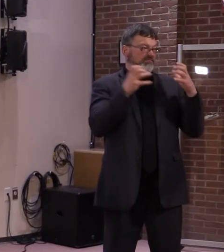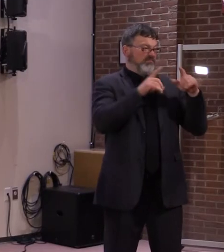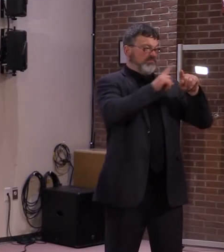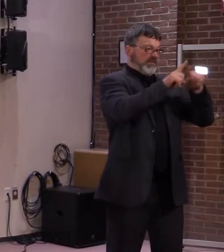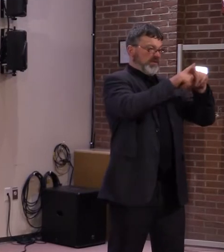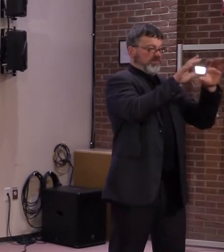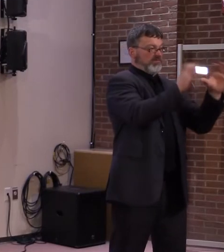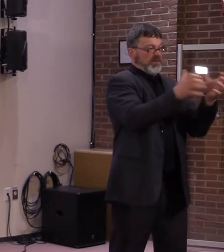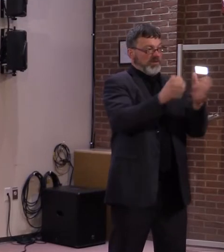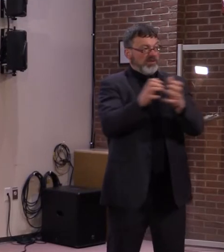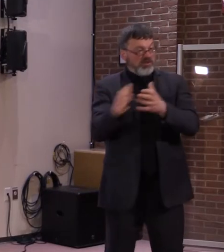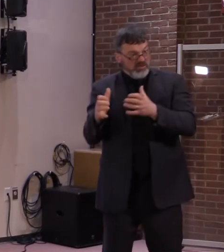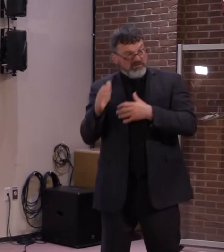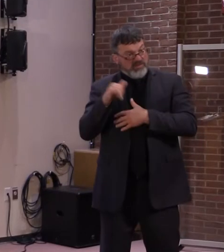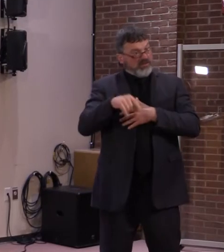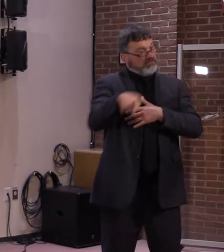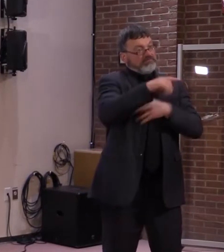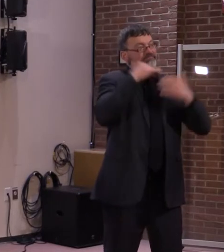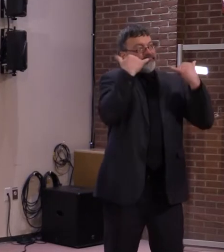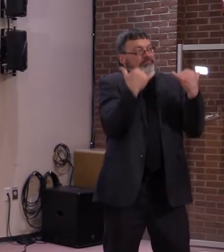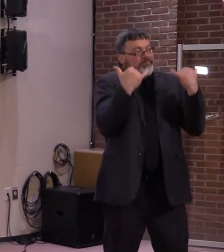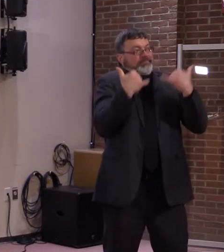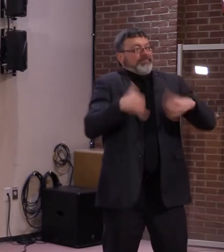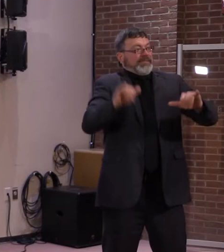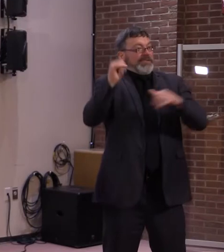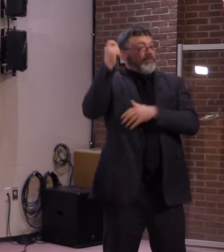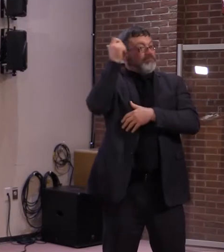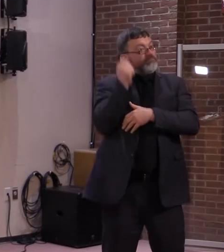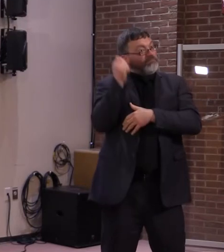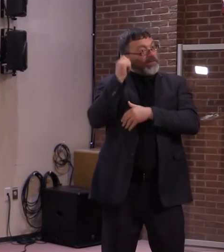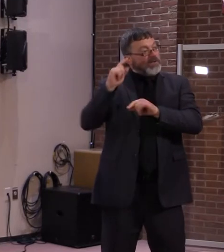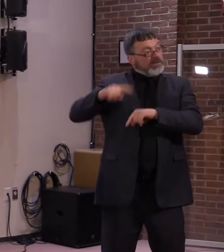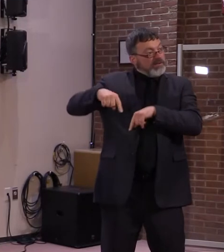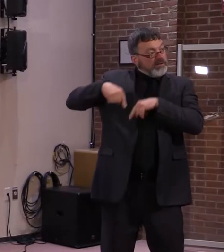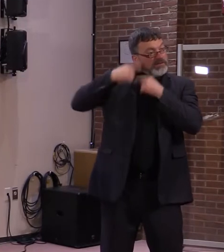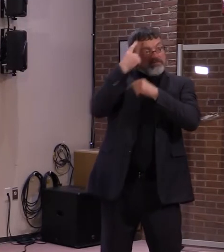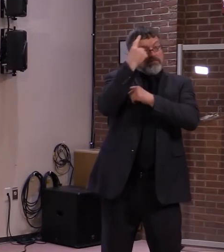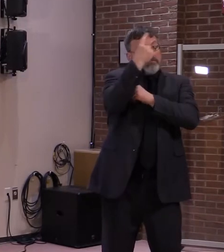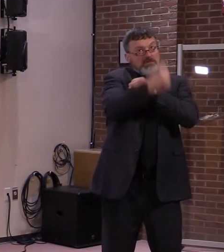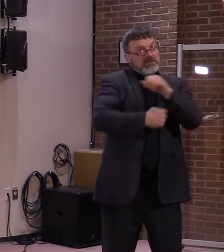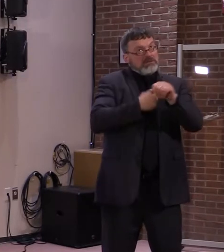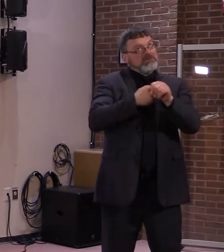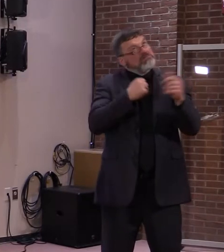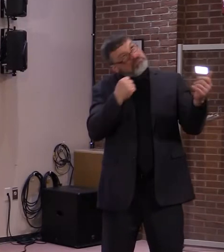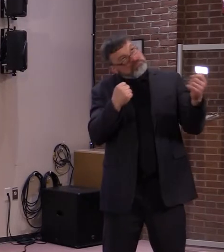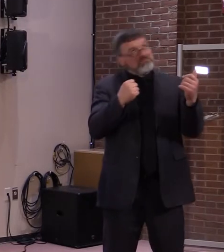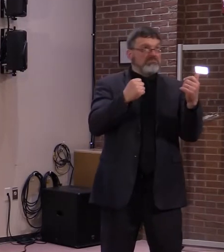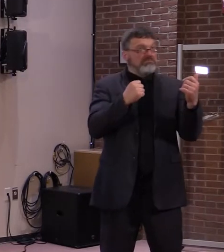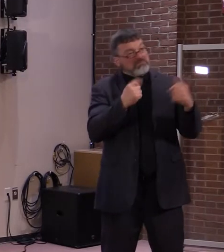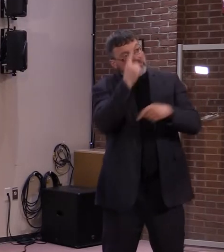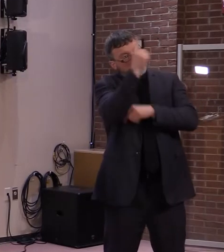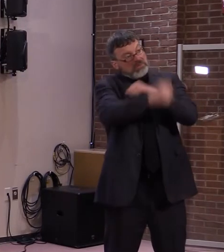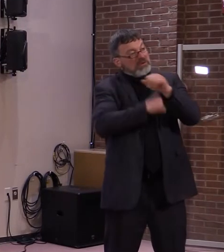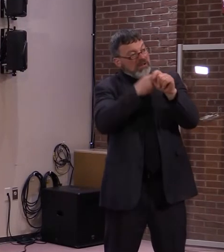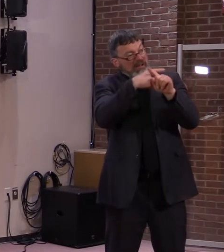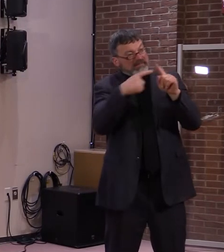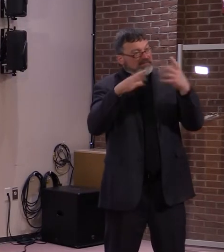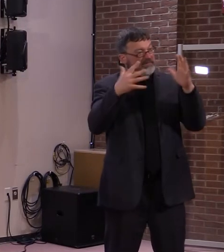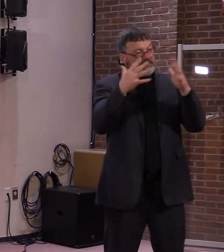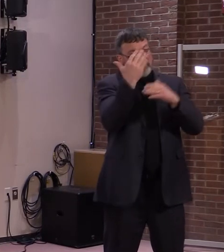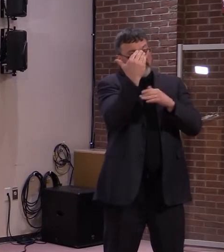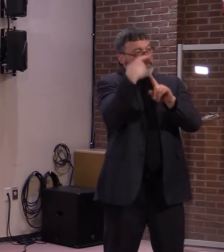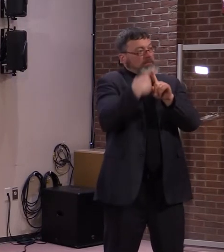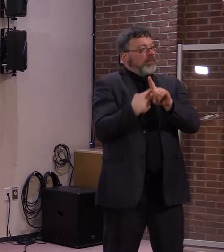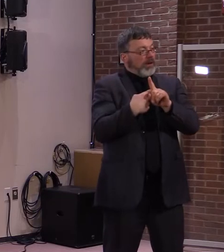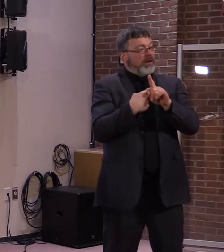more than a year, going on 13 and in some cases maybe longer months, because some